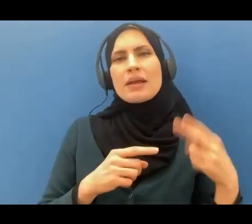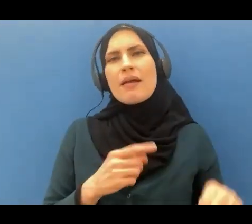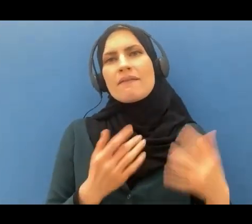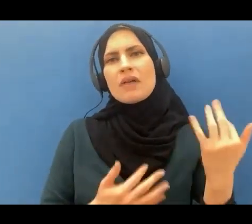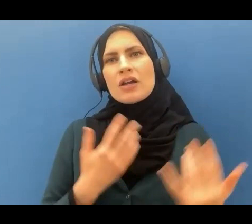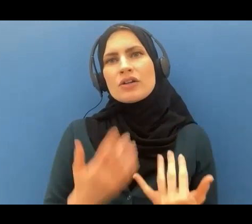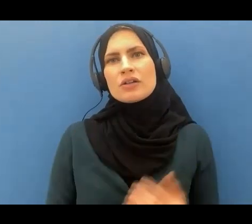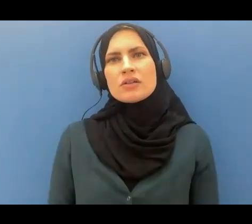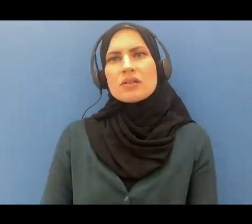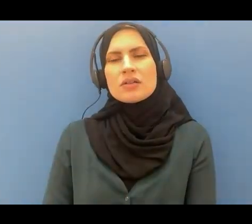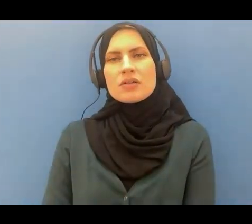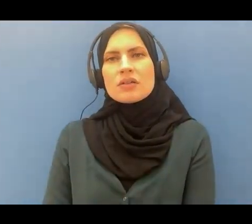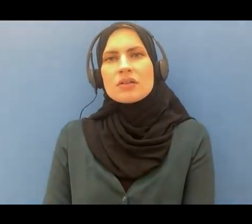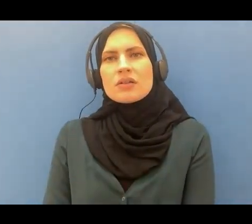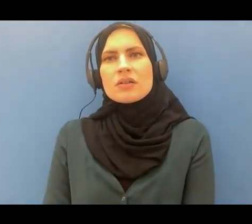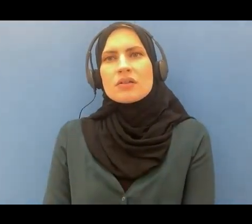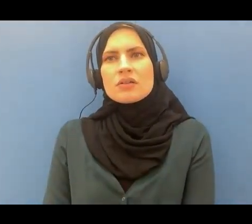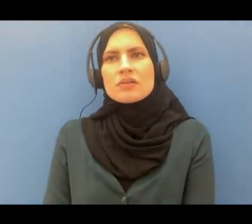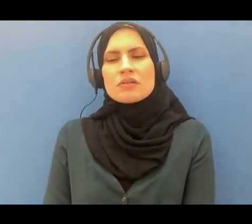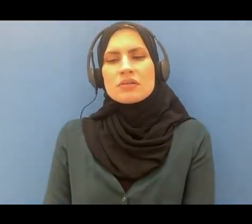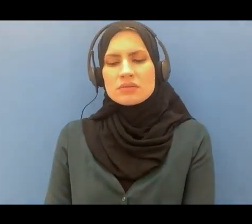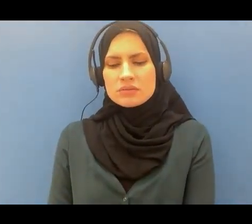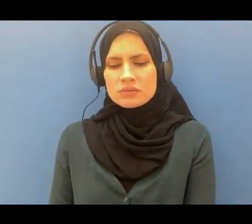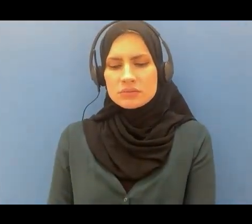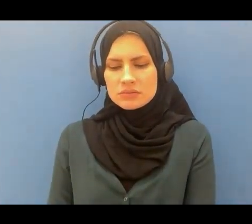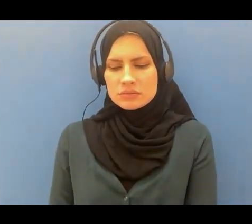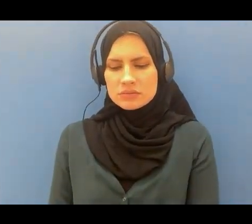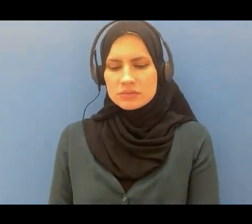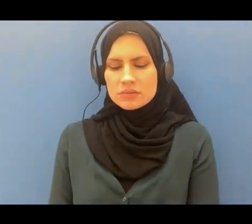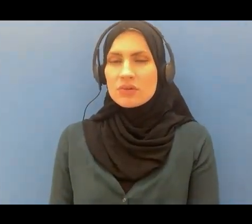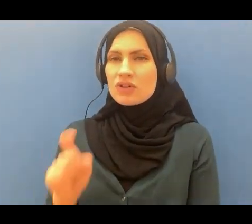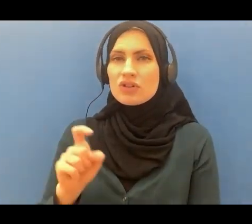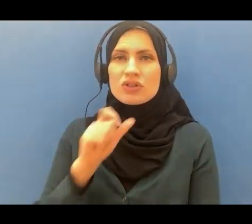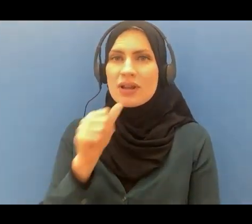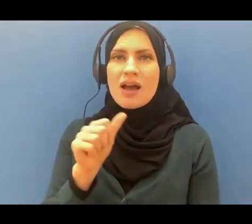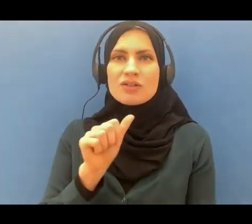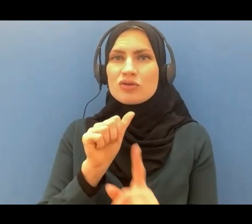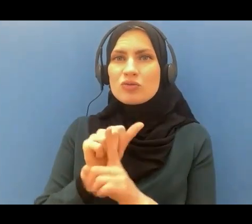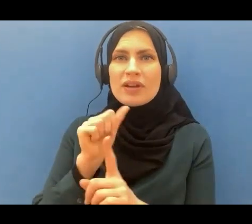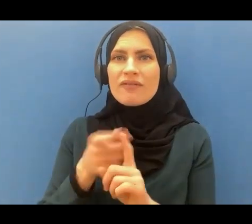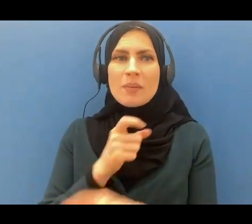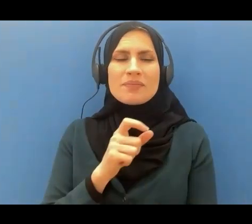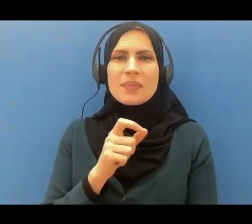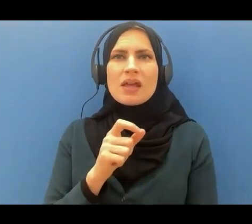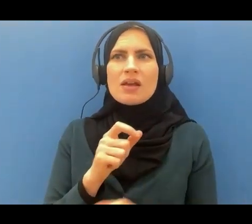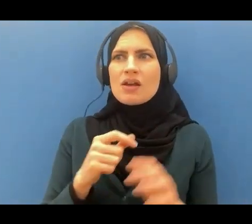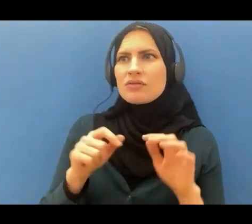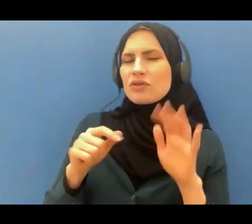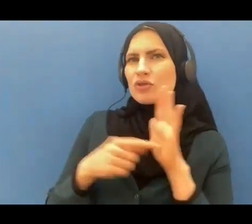so why should we be deluded by the show of power in the land by the